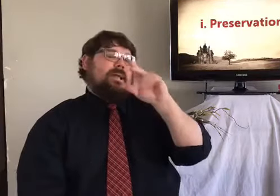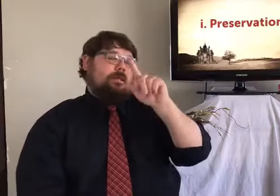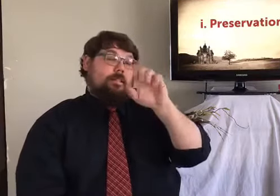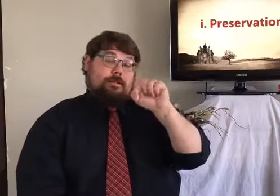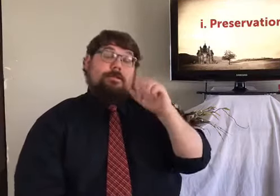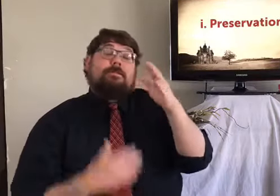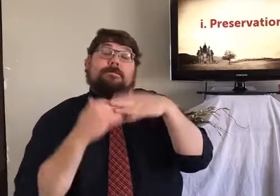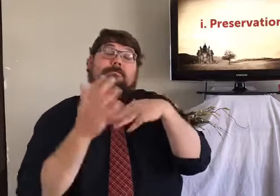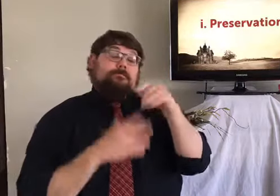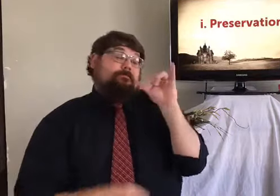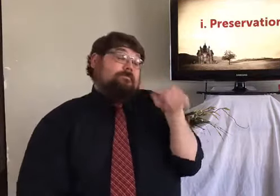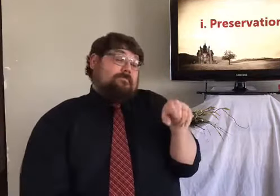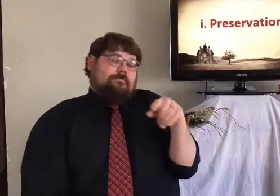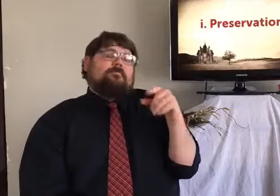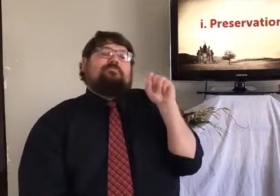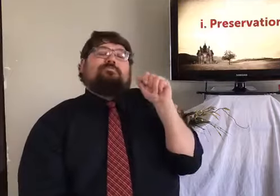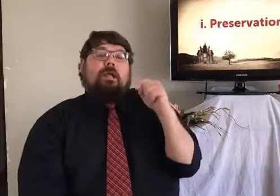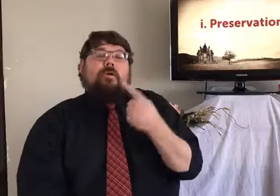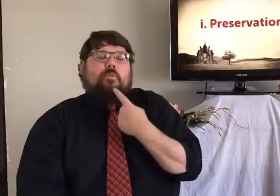Clonson is my favorite kind of pickle. Anyway,